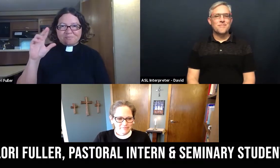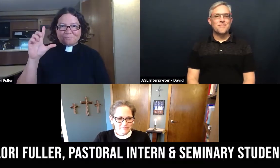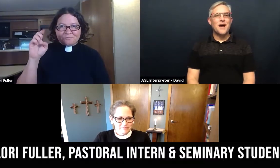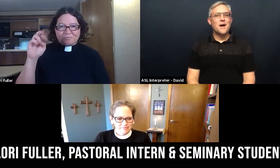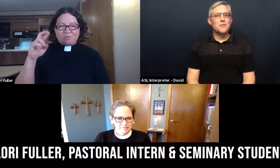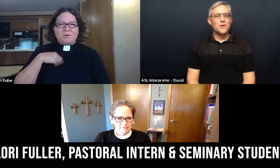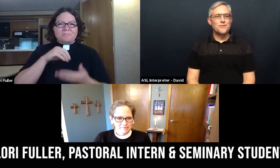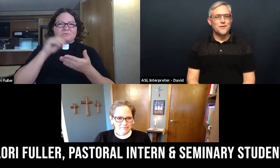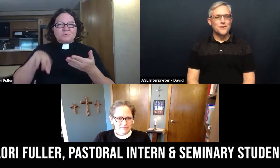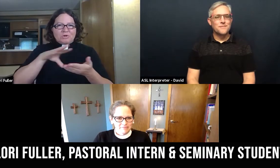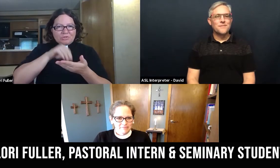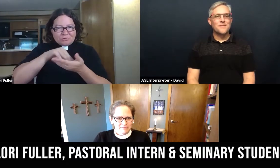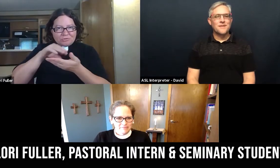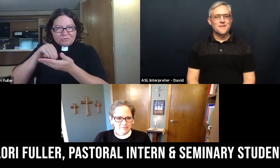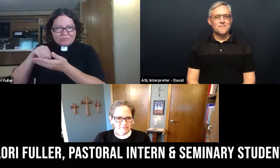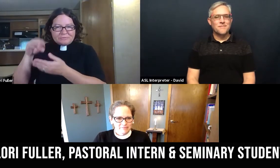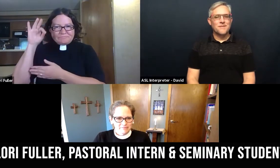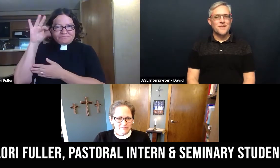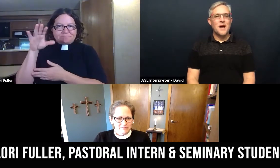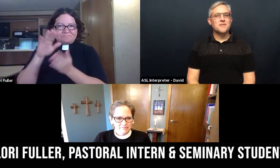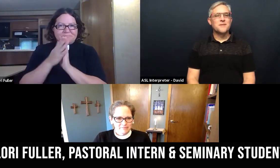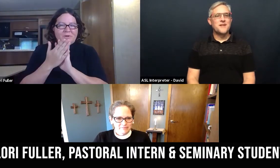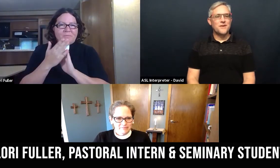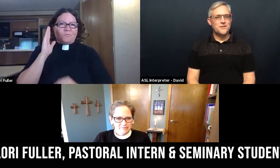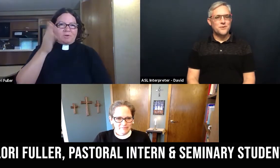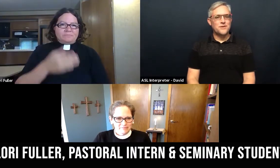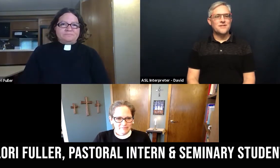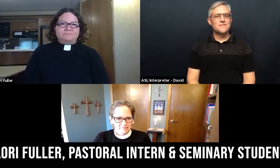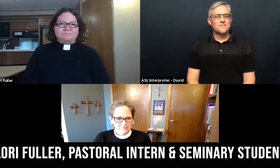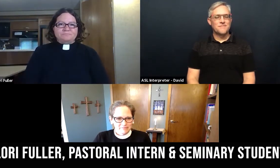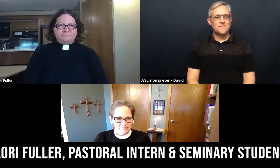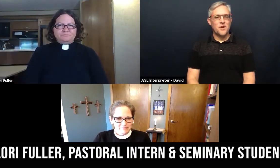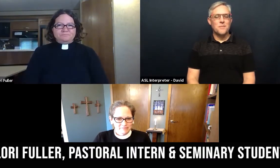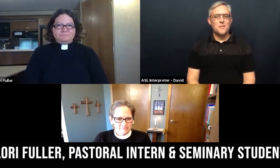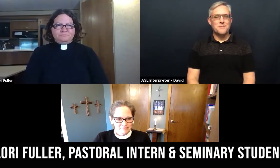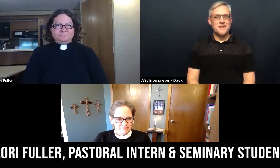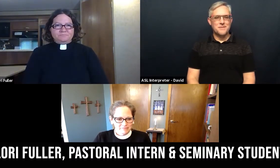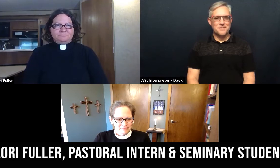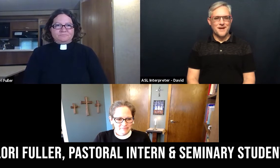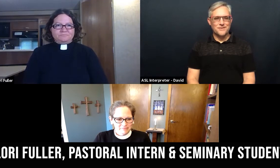I'm Lori Fuller. I'm a seminary student on my way to becoming a pastor.